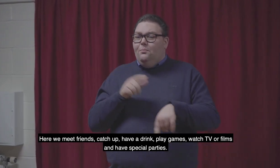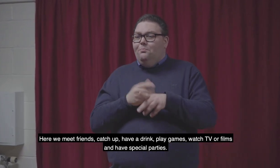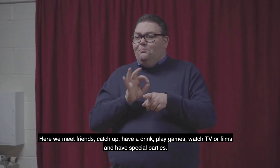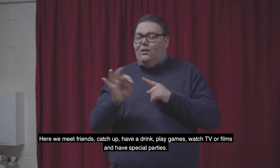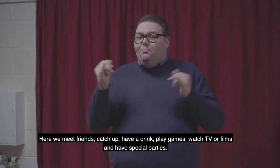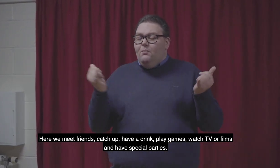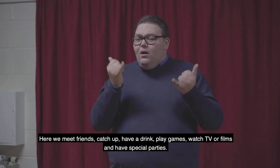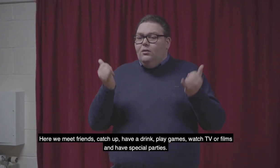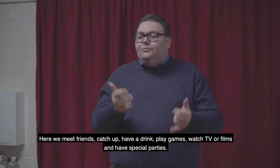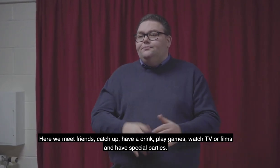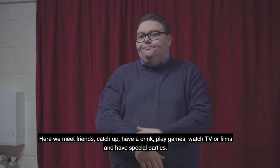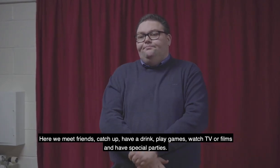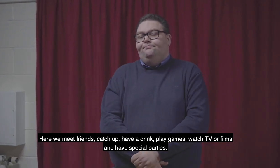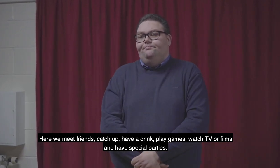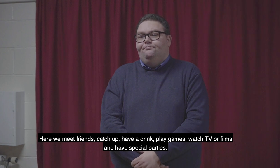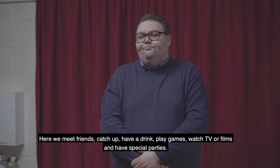or films and have special parties.